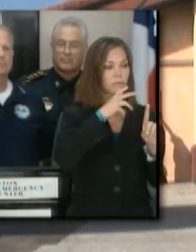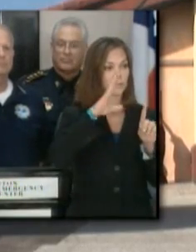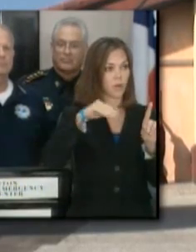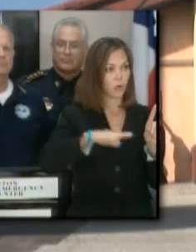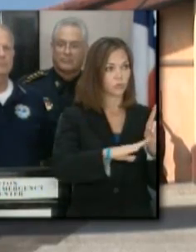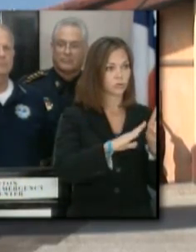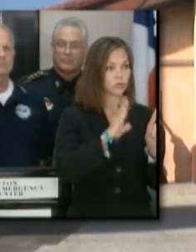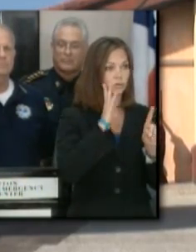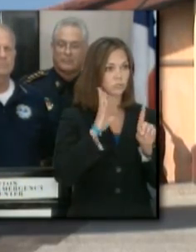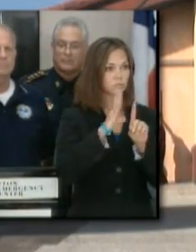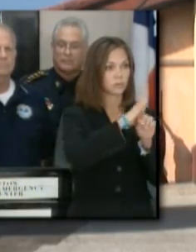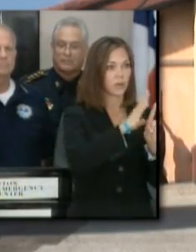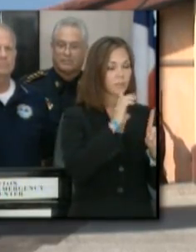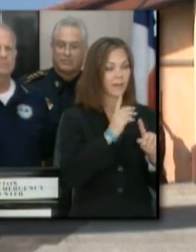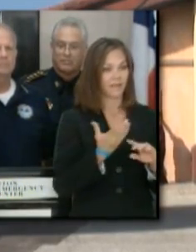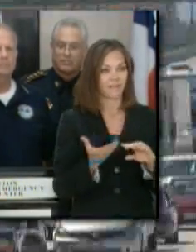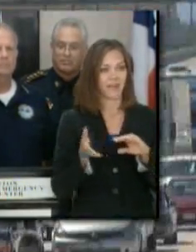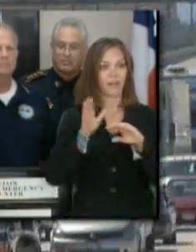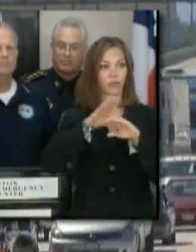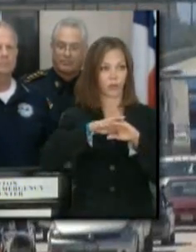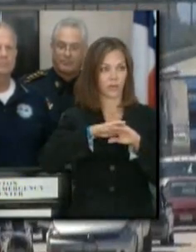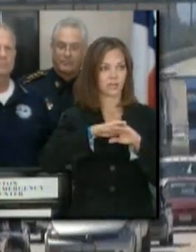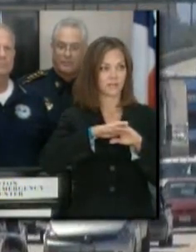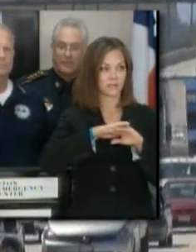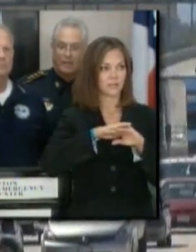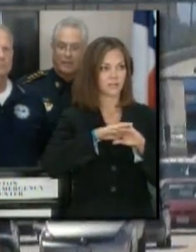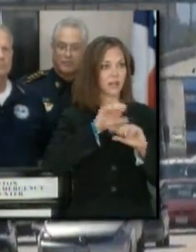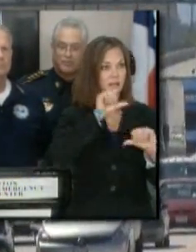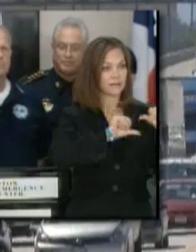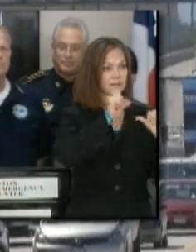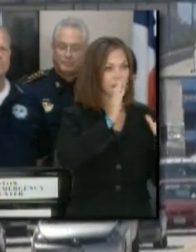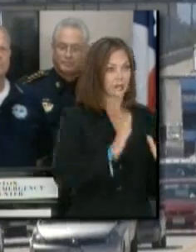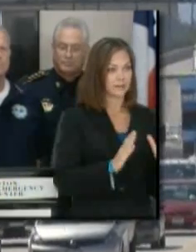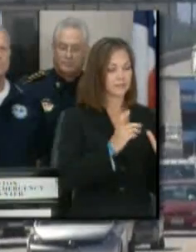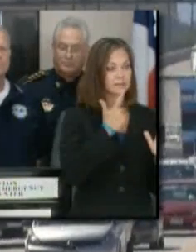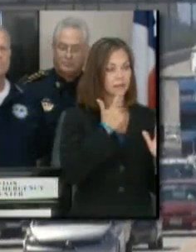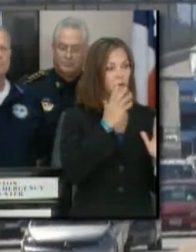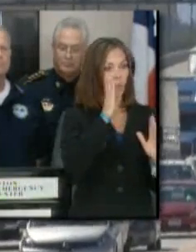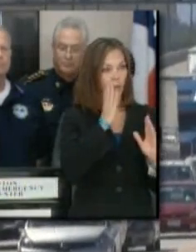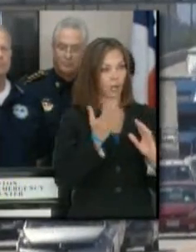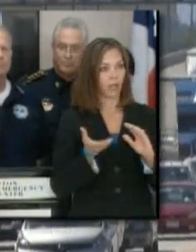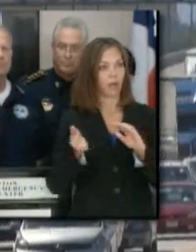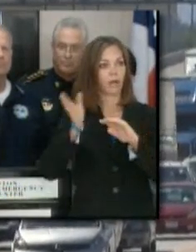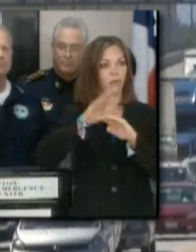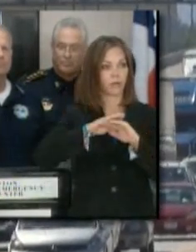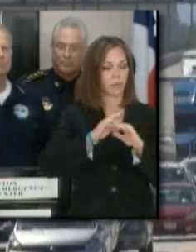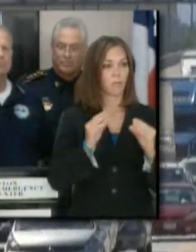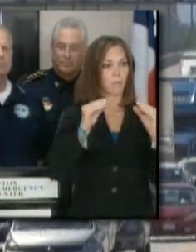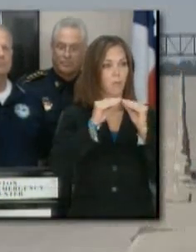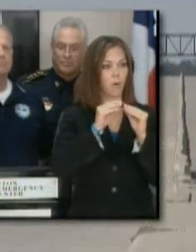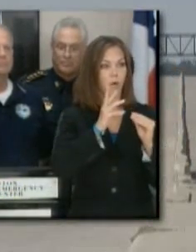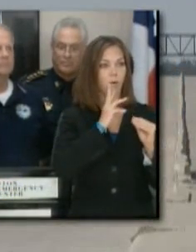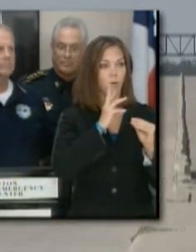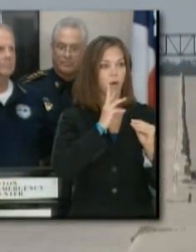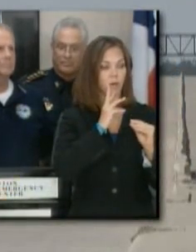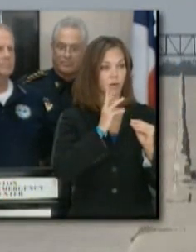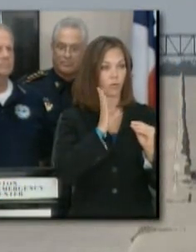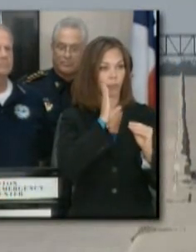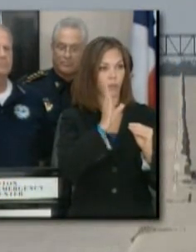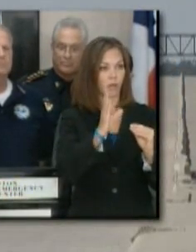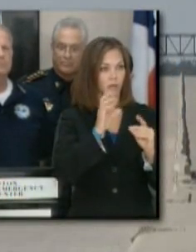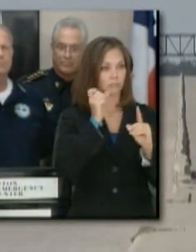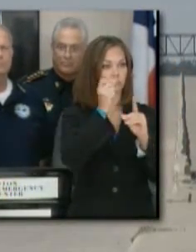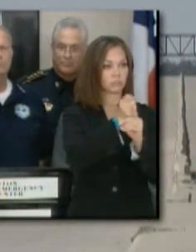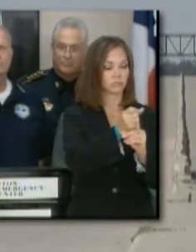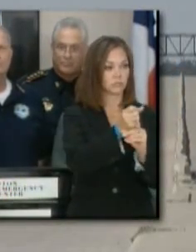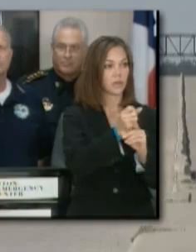may have increased, according to the scientists who study this. What this means is that people in